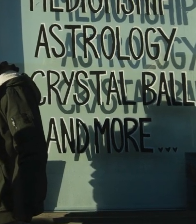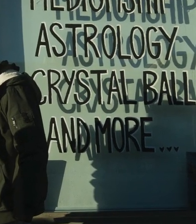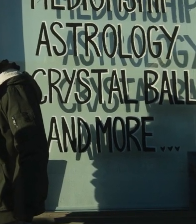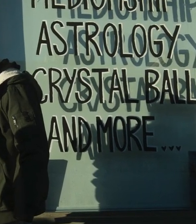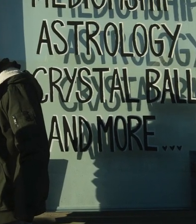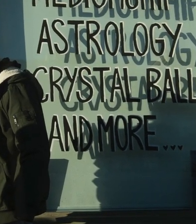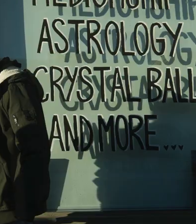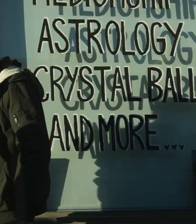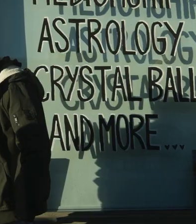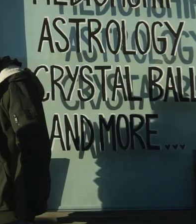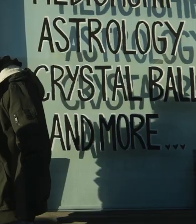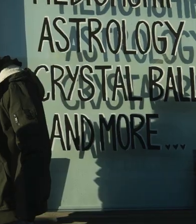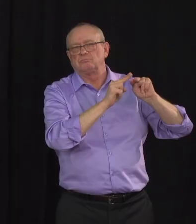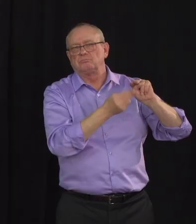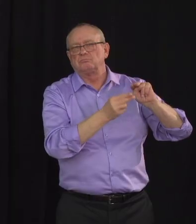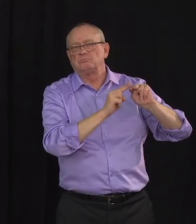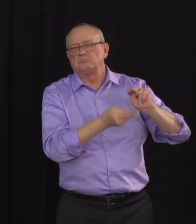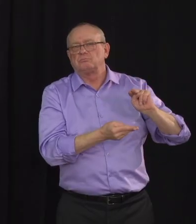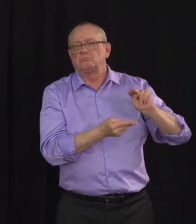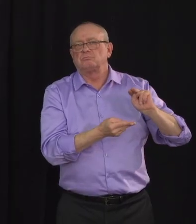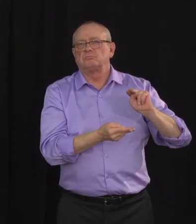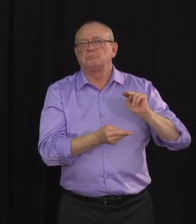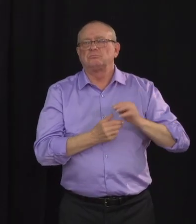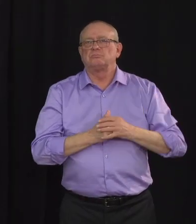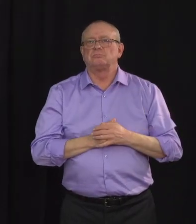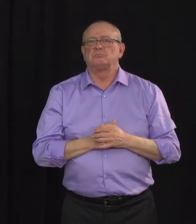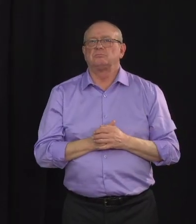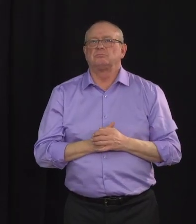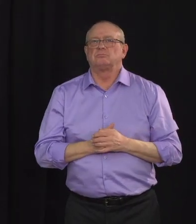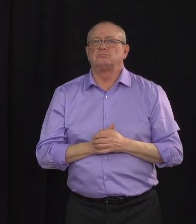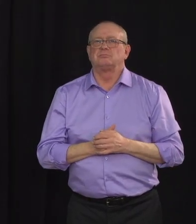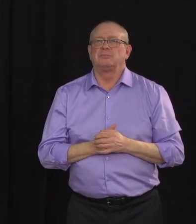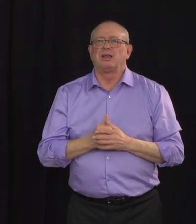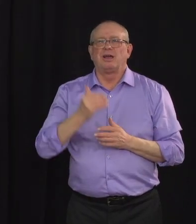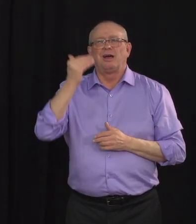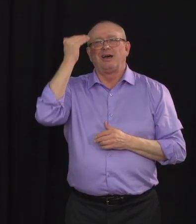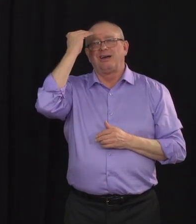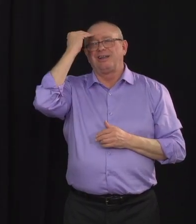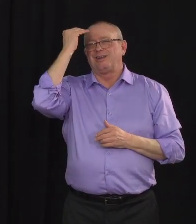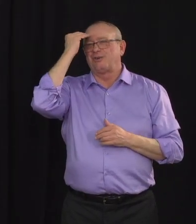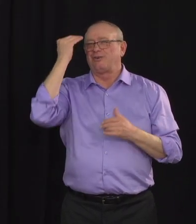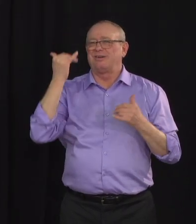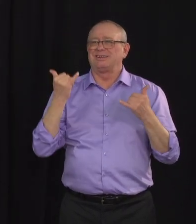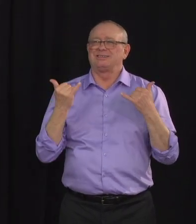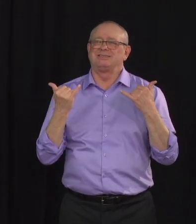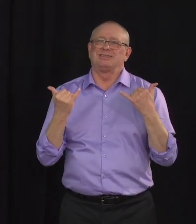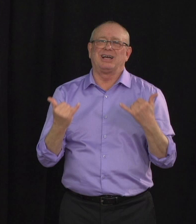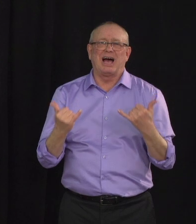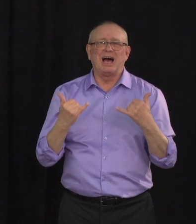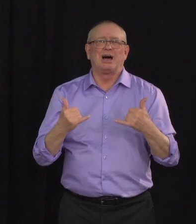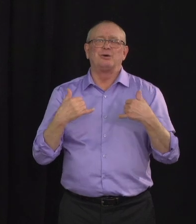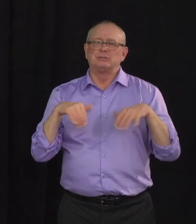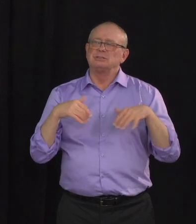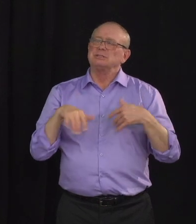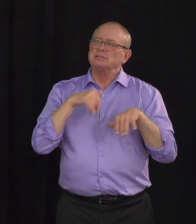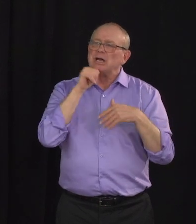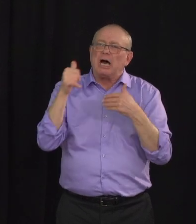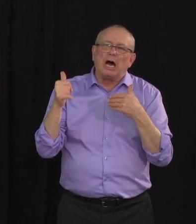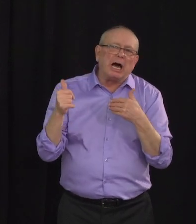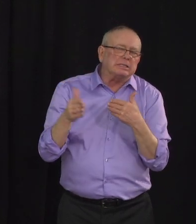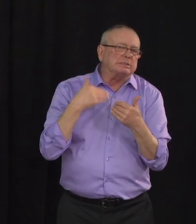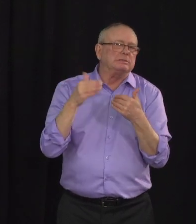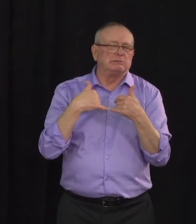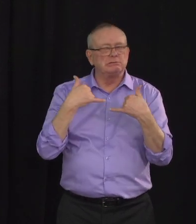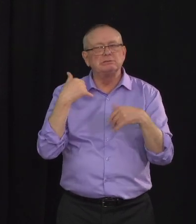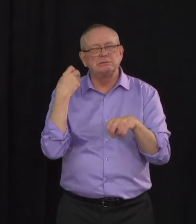remember, even though we continue to be in a difficult time, and I recognize the challenges not only of